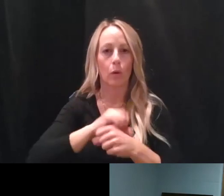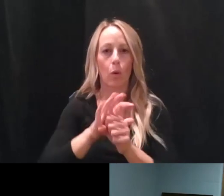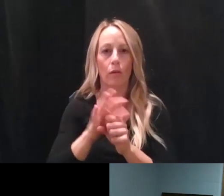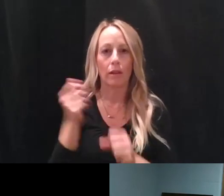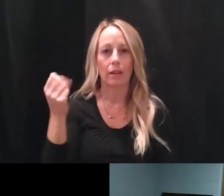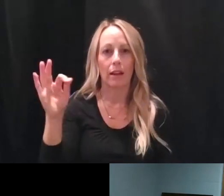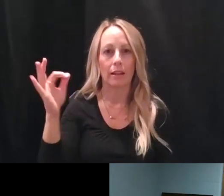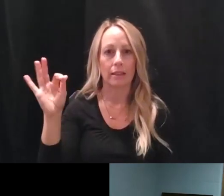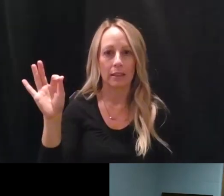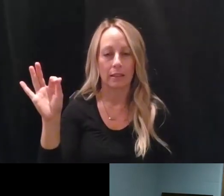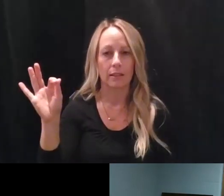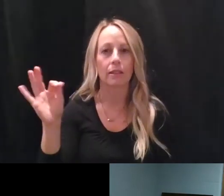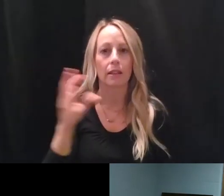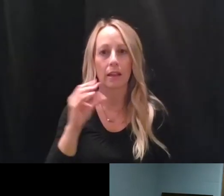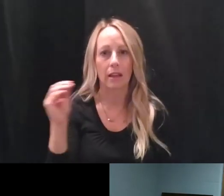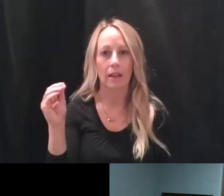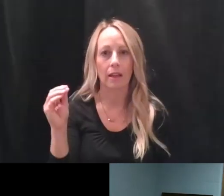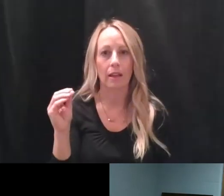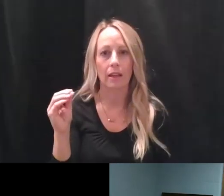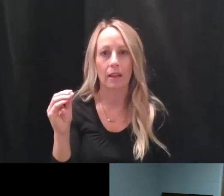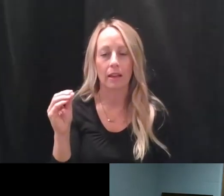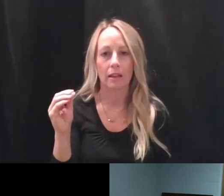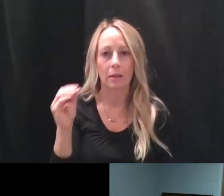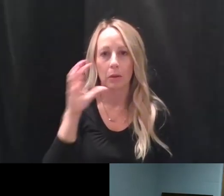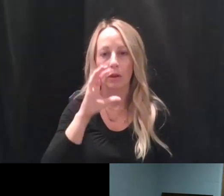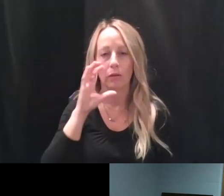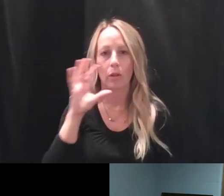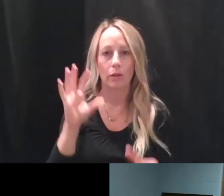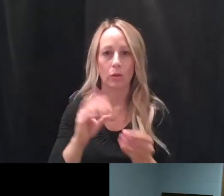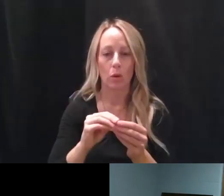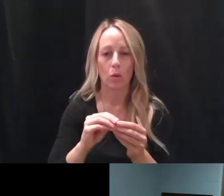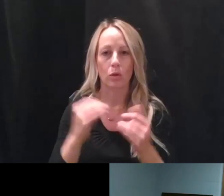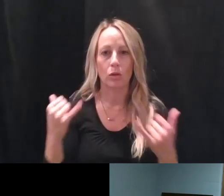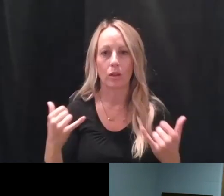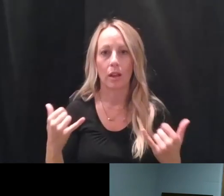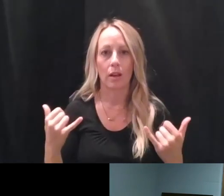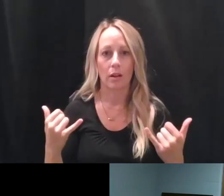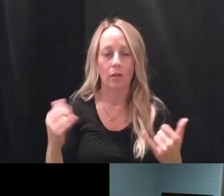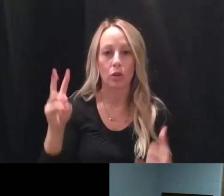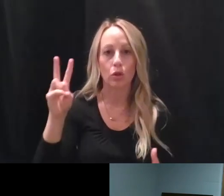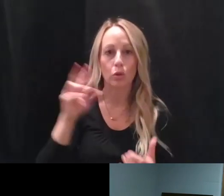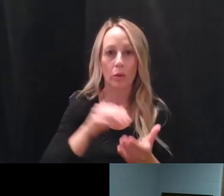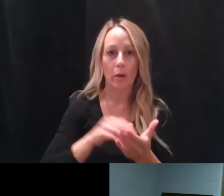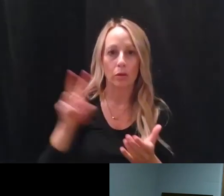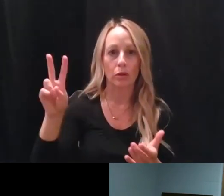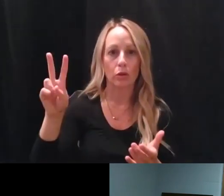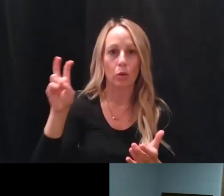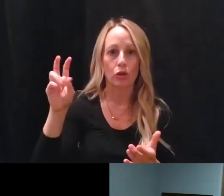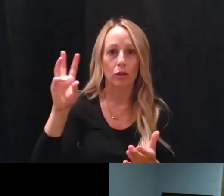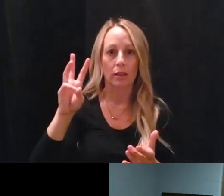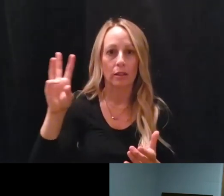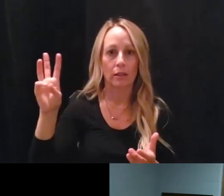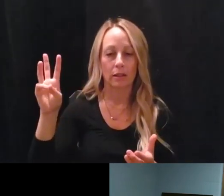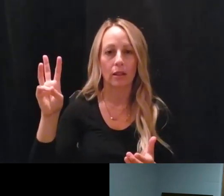that brings our total to date to 2,266,